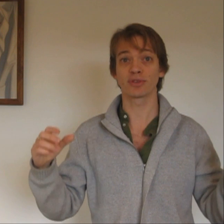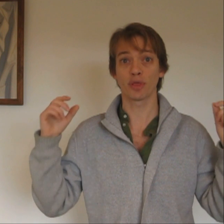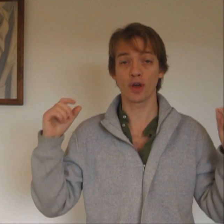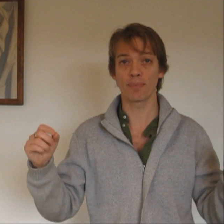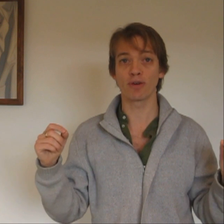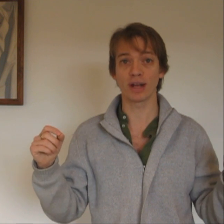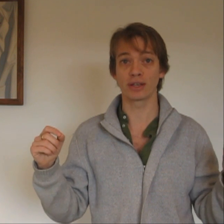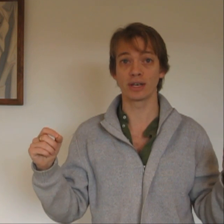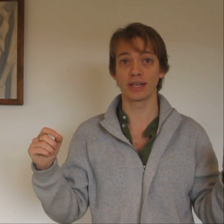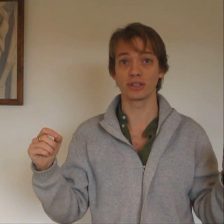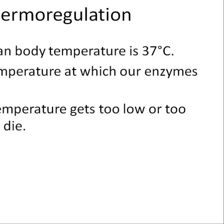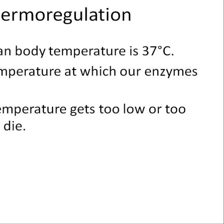thermoregulation.